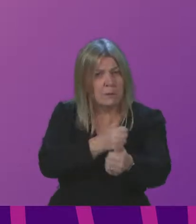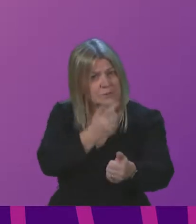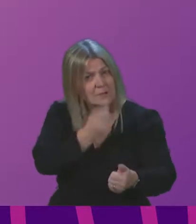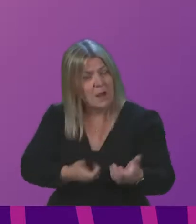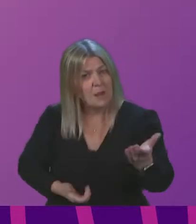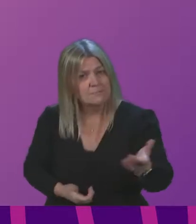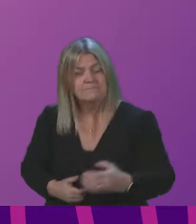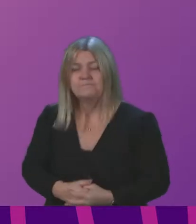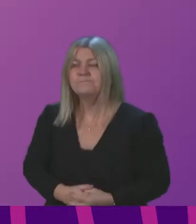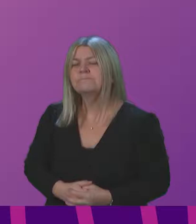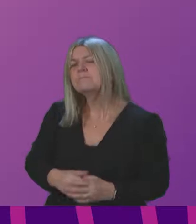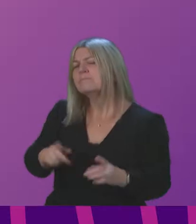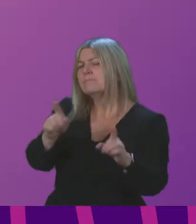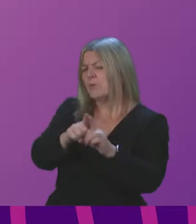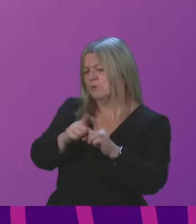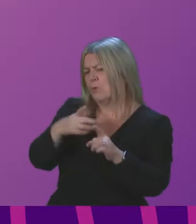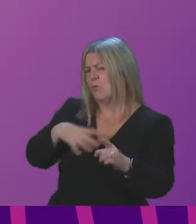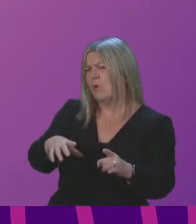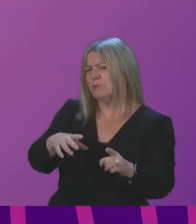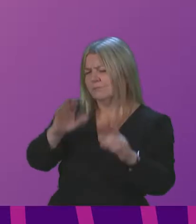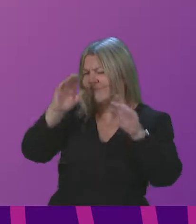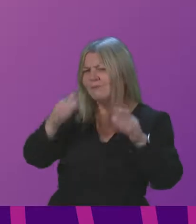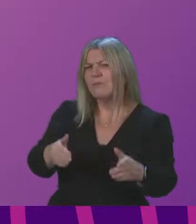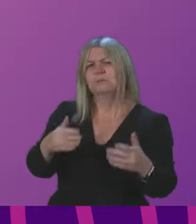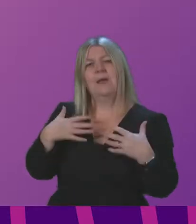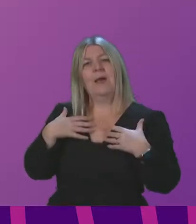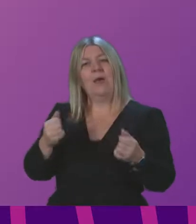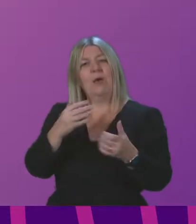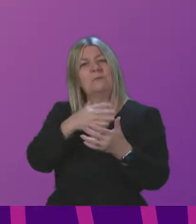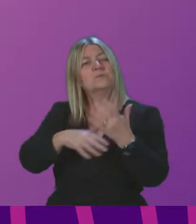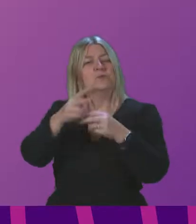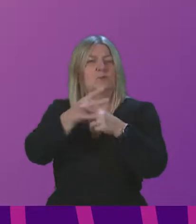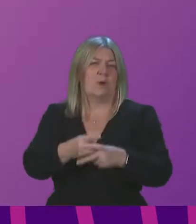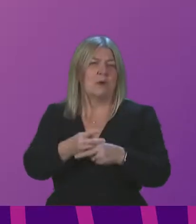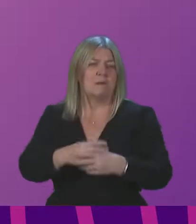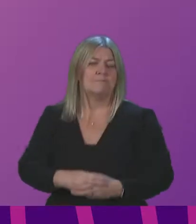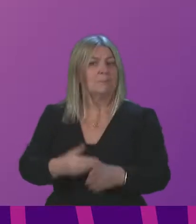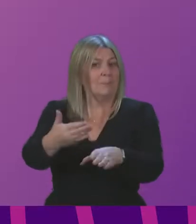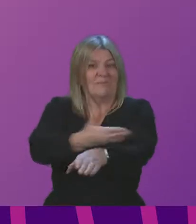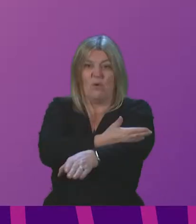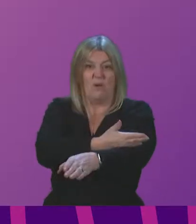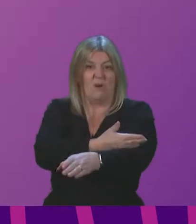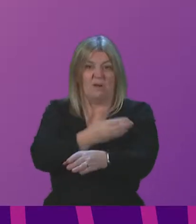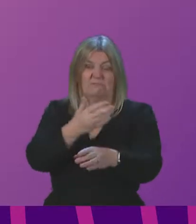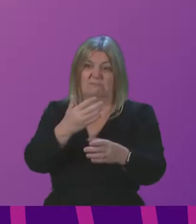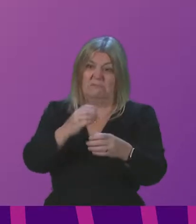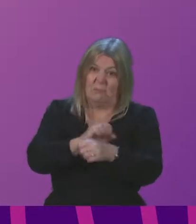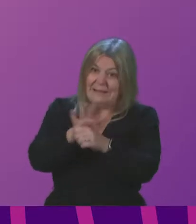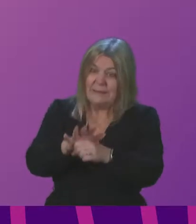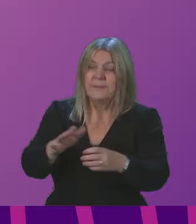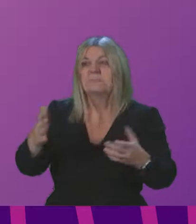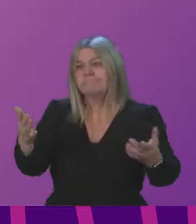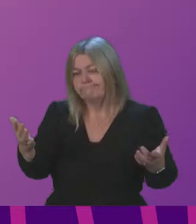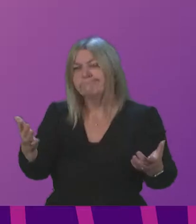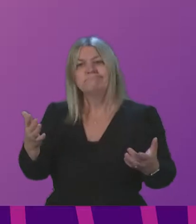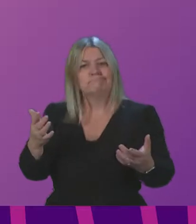focus my remaining comments, though, on health and social care, because even before COVID-19, health services were struggling to keep up with demand,